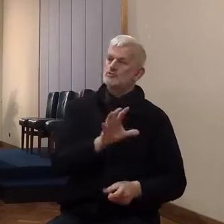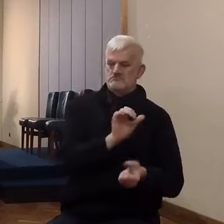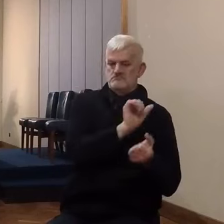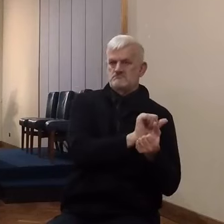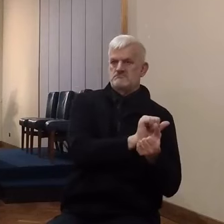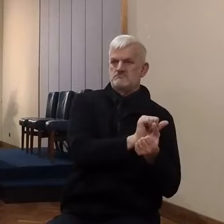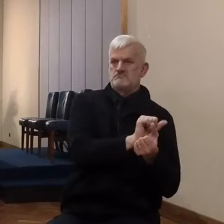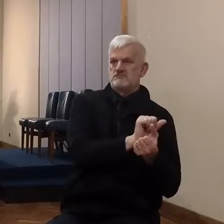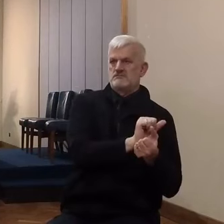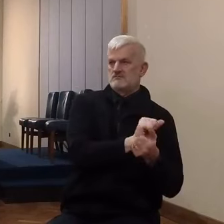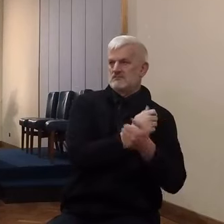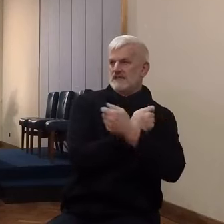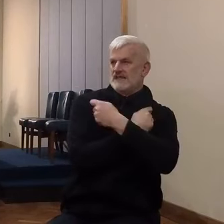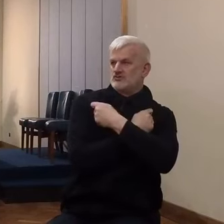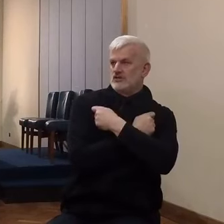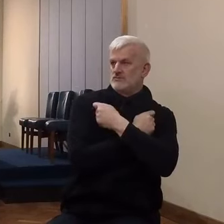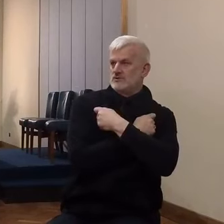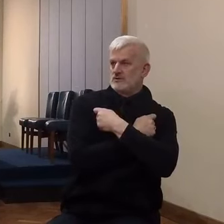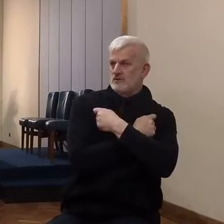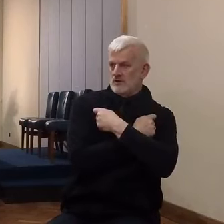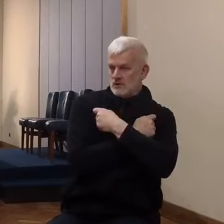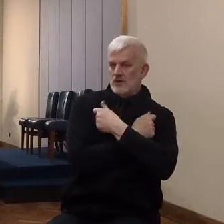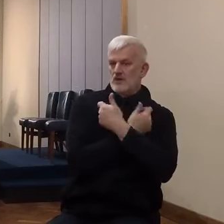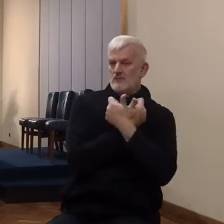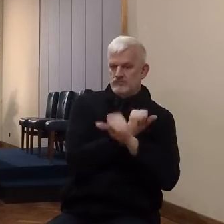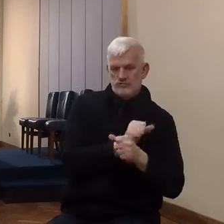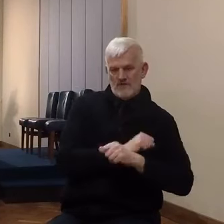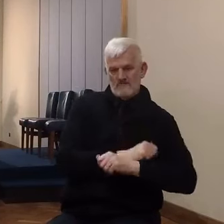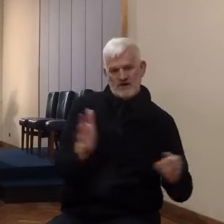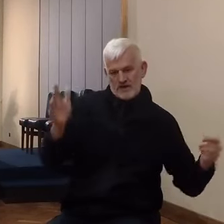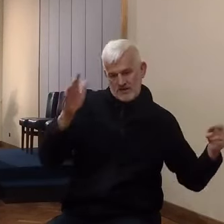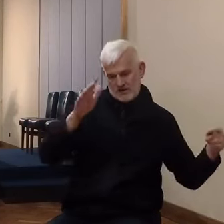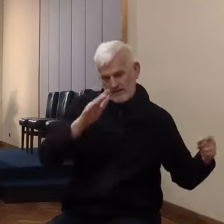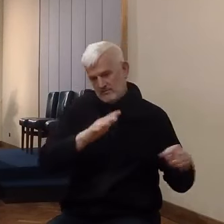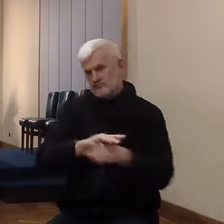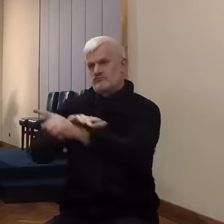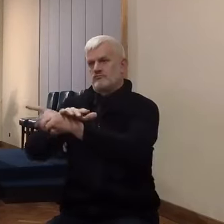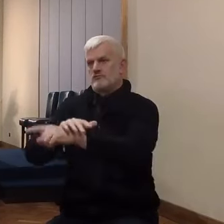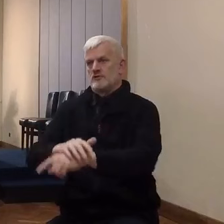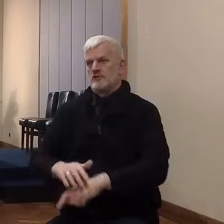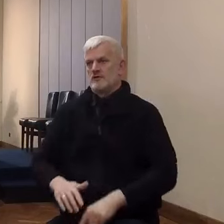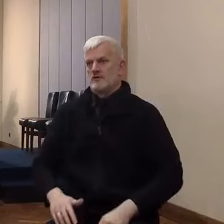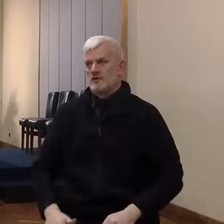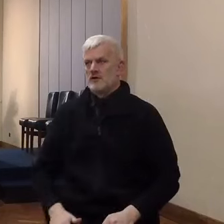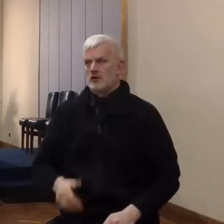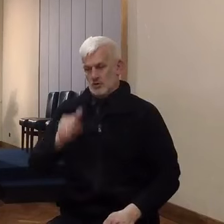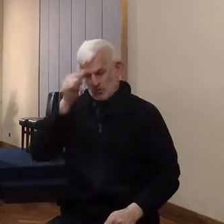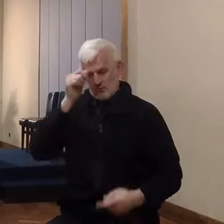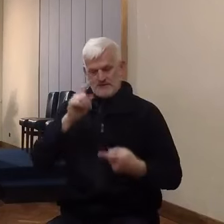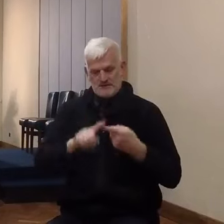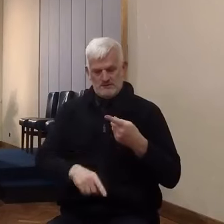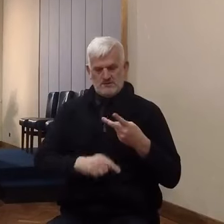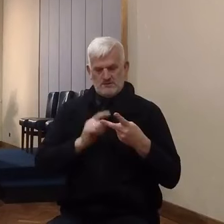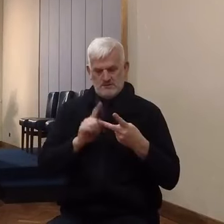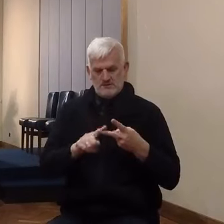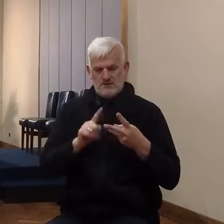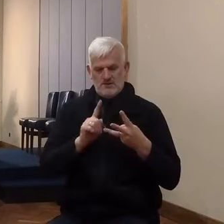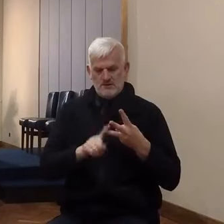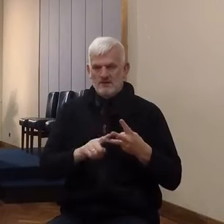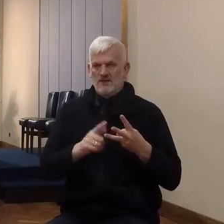They trembled for 40 years, 38 years at any rate. They trembled, wondering what was going to happen. And